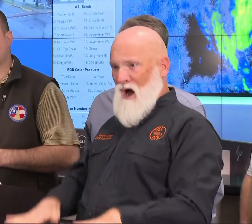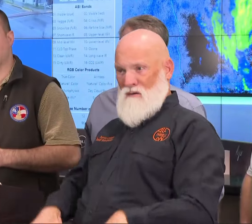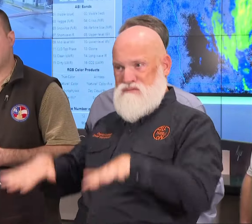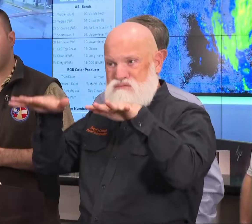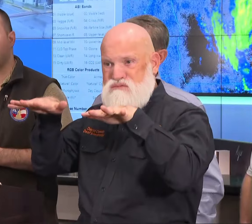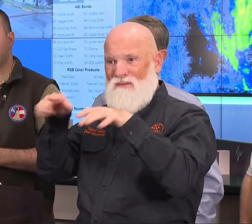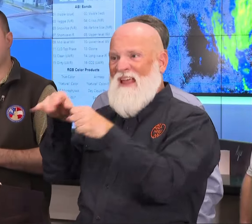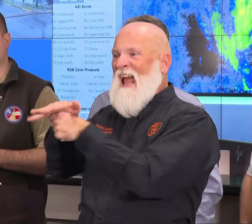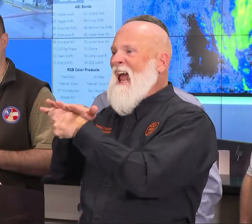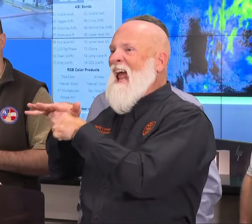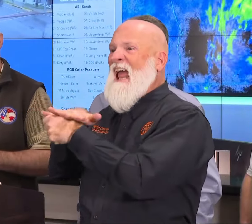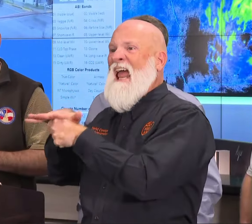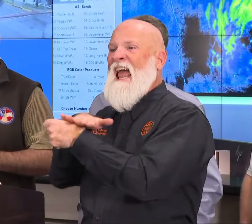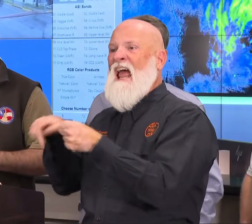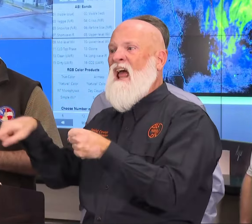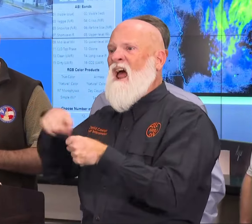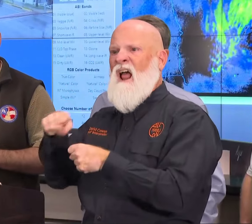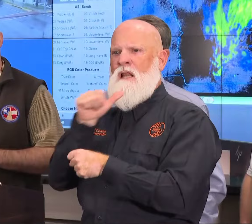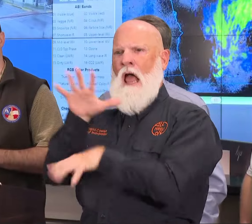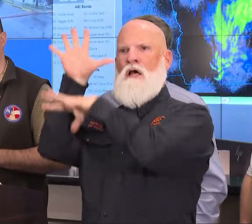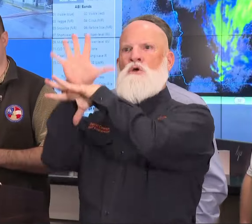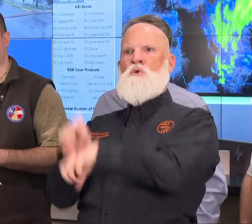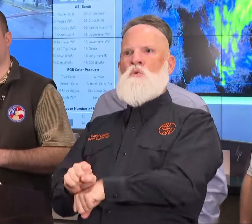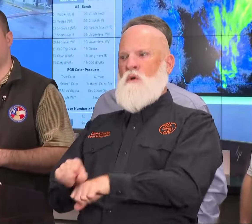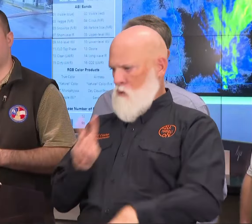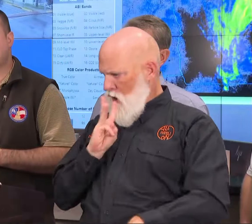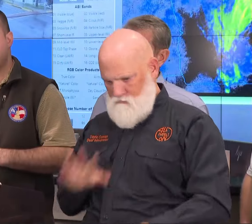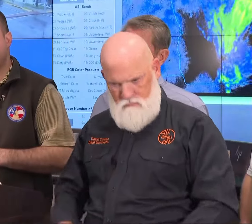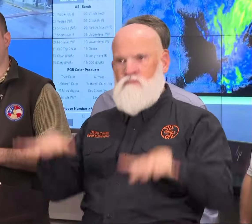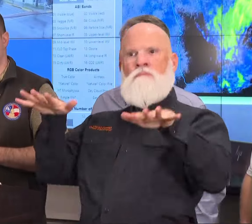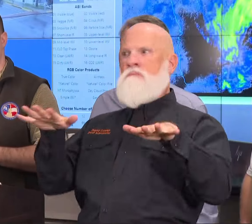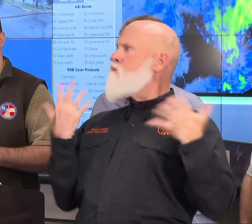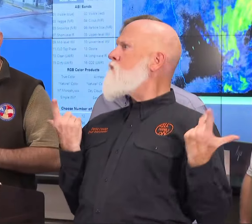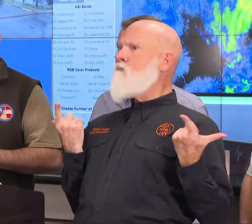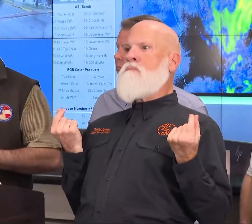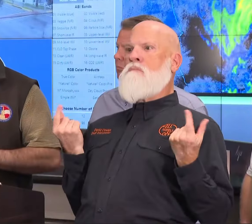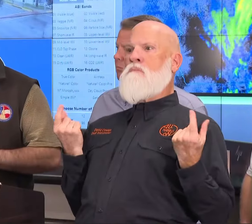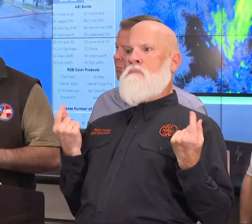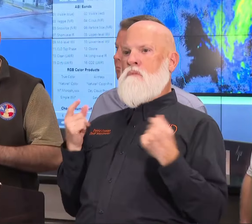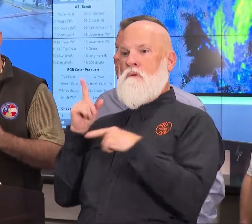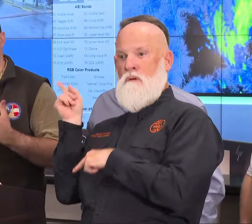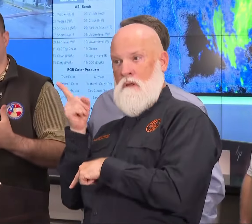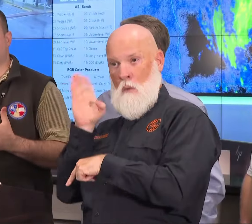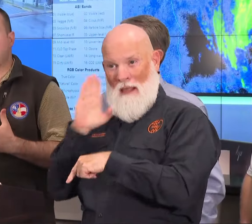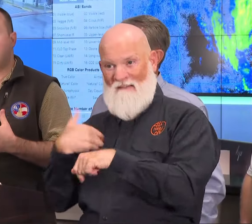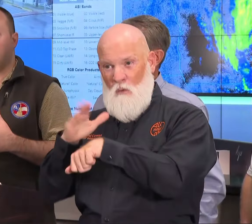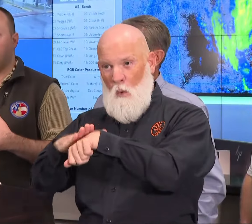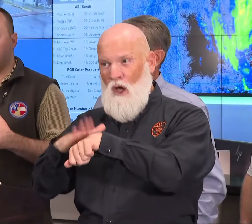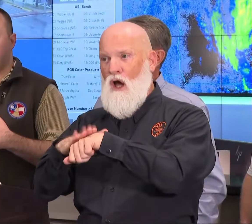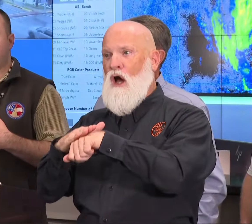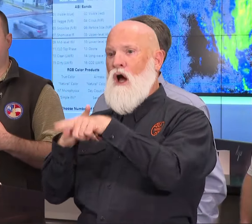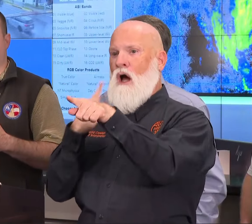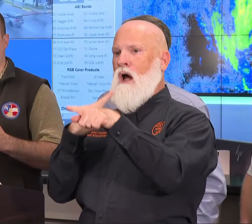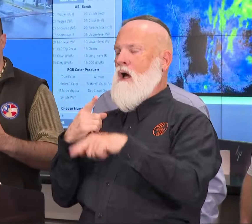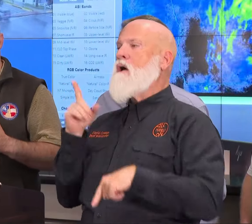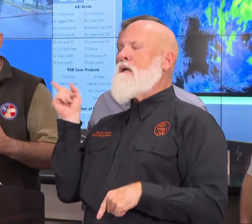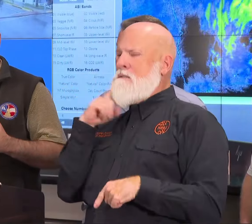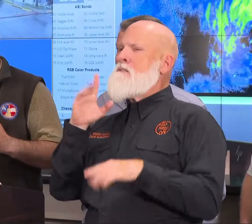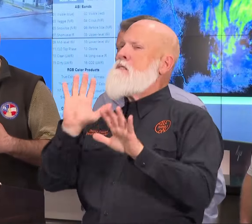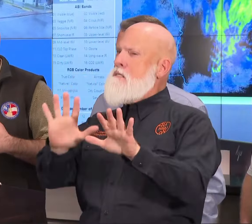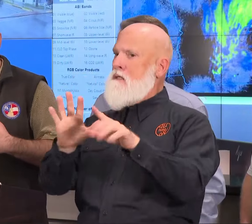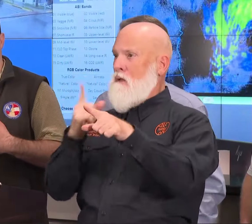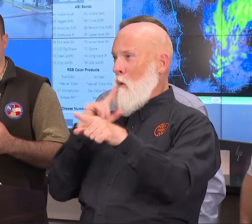based on the models? As you said, you don't want people to be looking for a false sense of security. Yeah. To me, it looks like the threat of